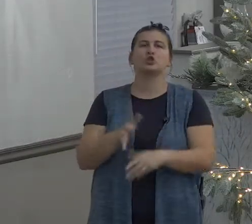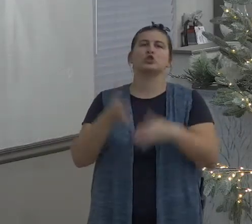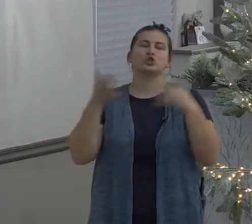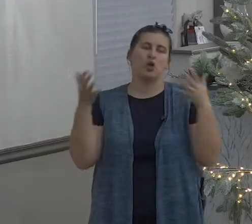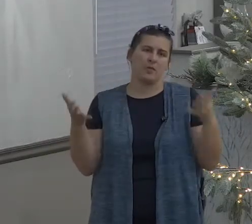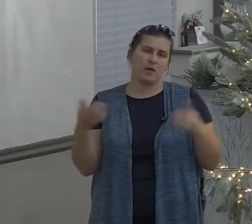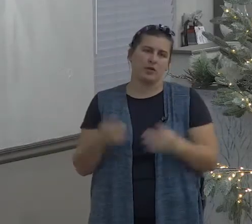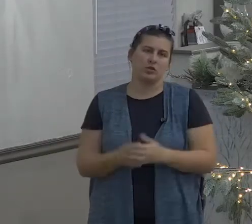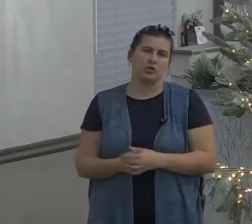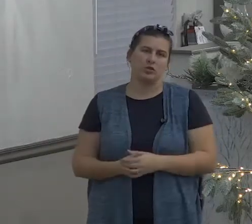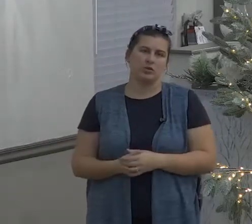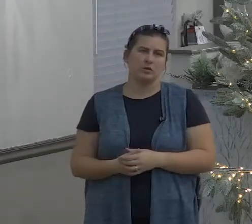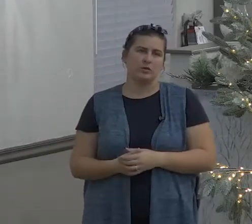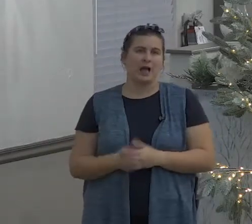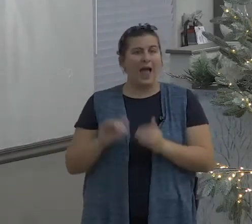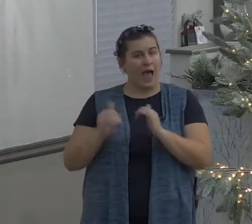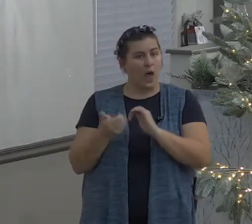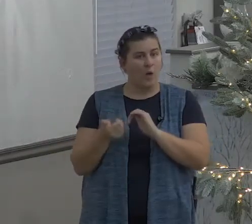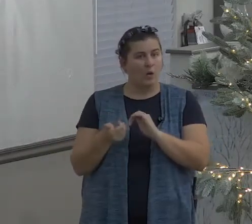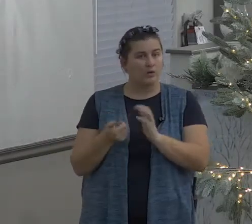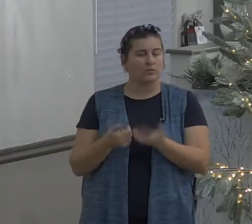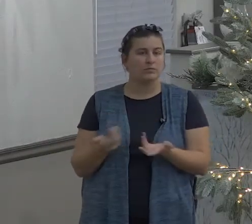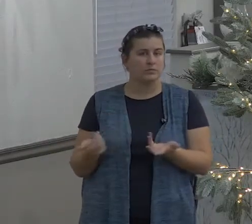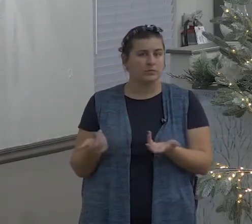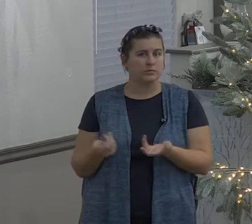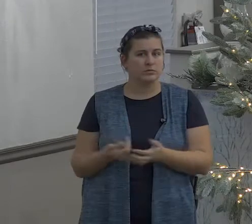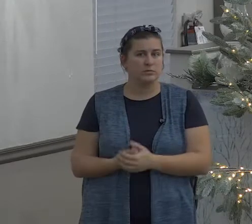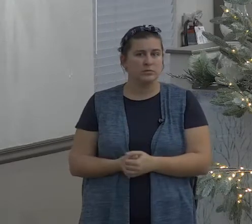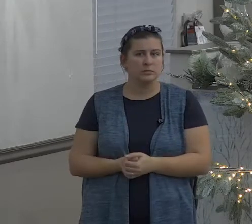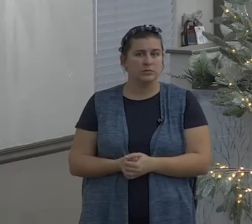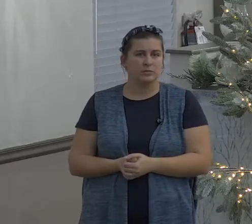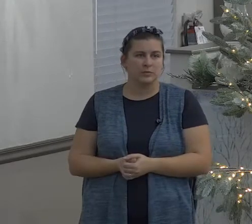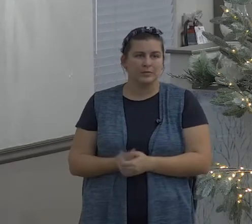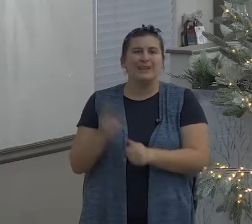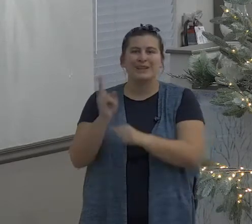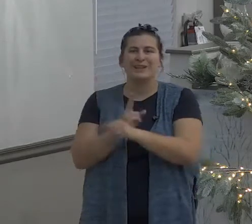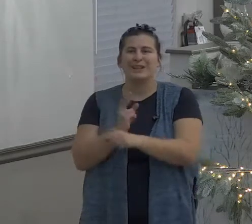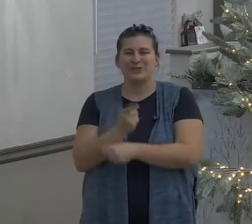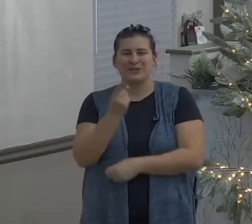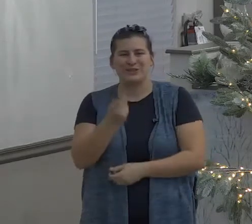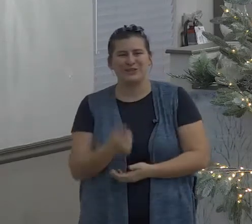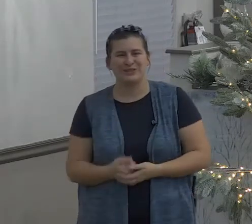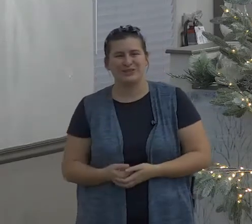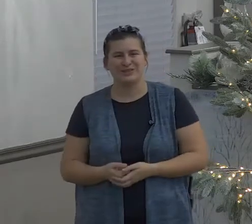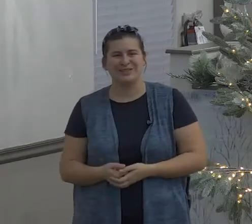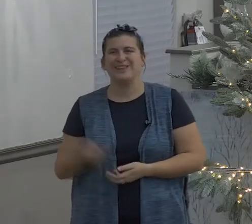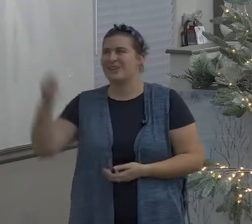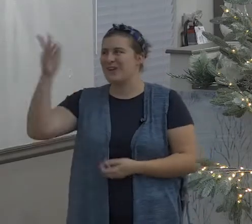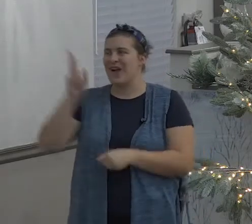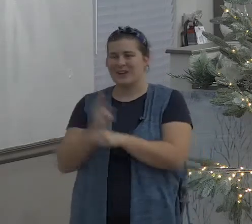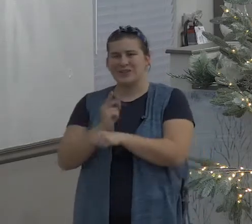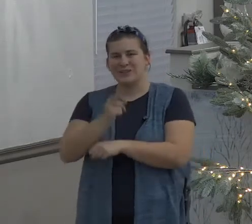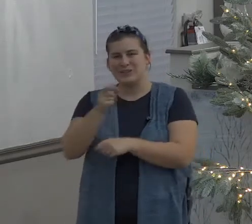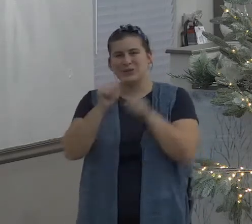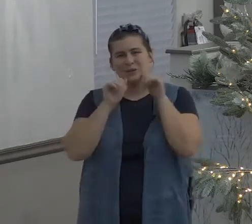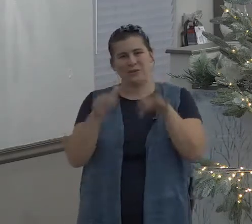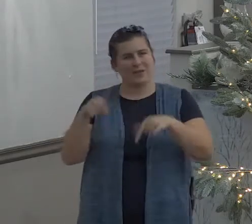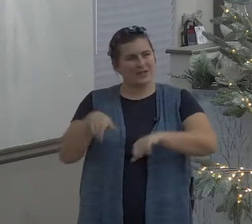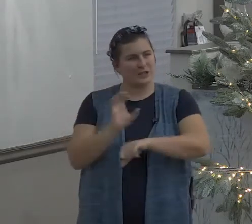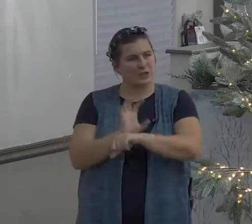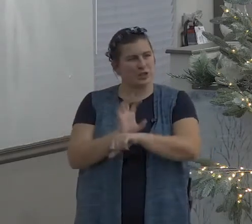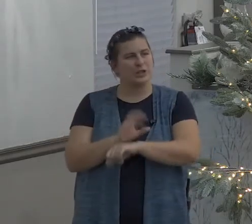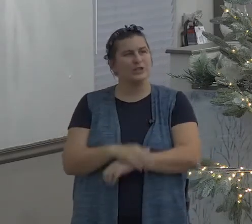God's blessed us with much hasn't he he's blessed us with so much he's blessed Elmwood so much